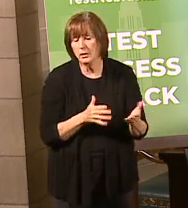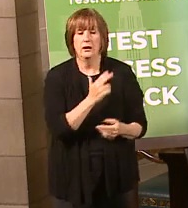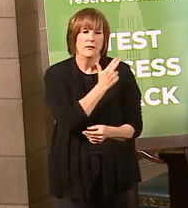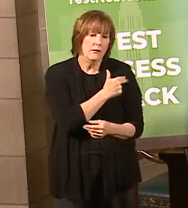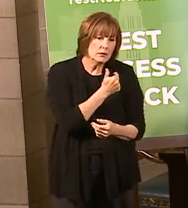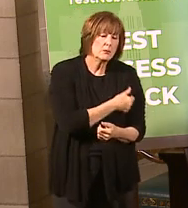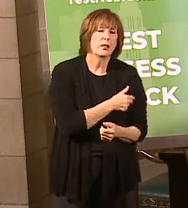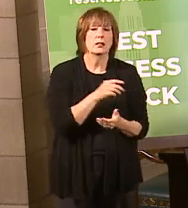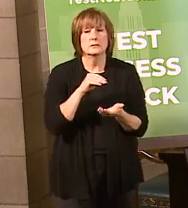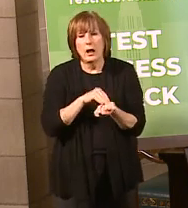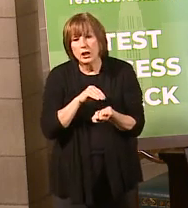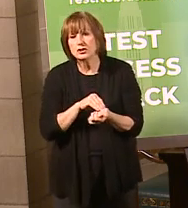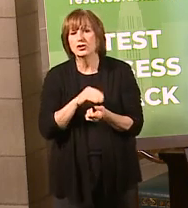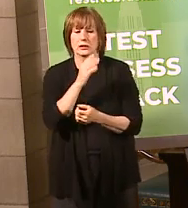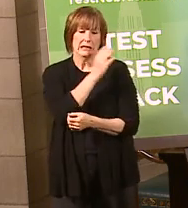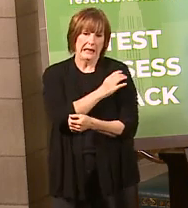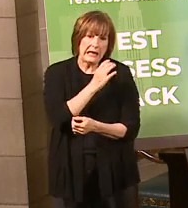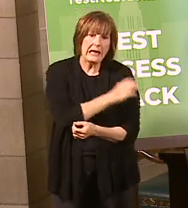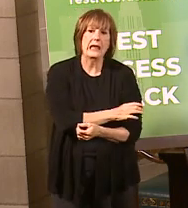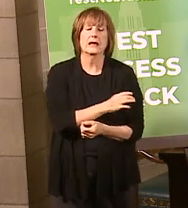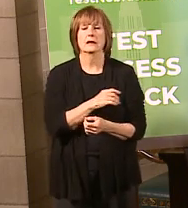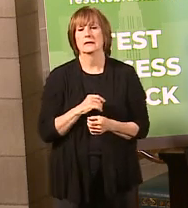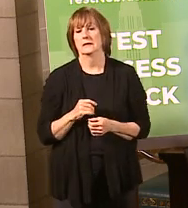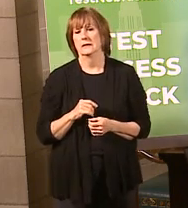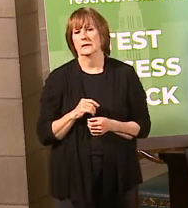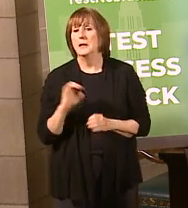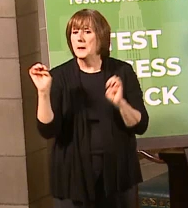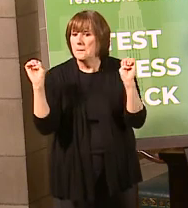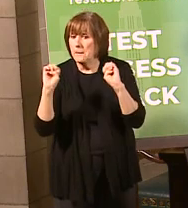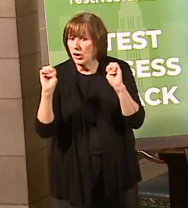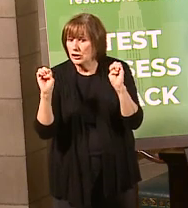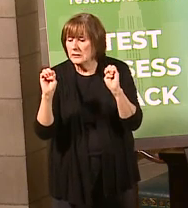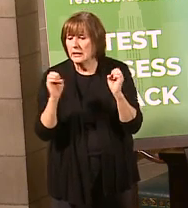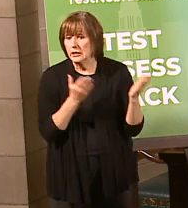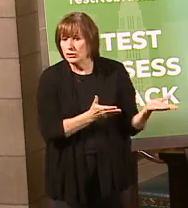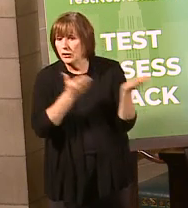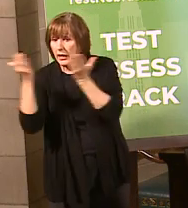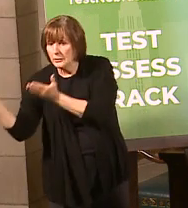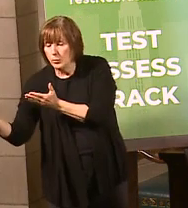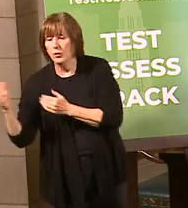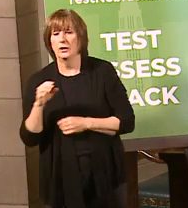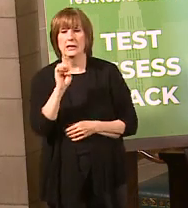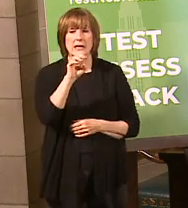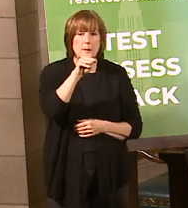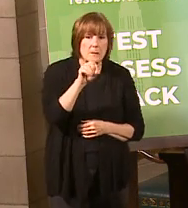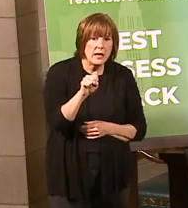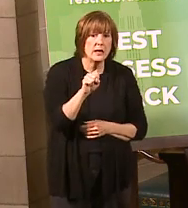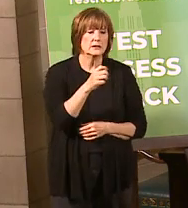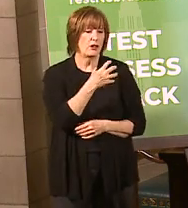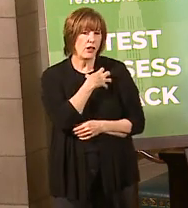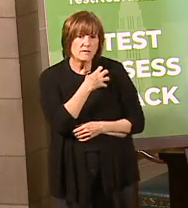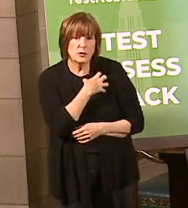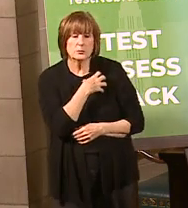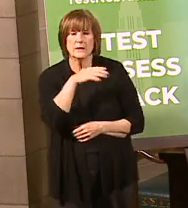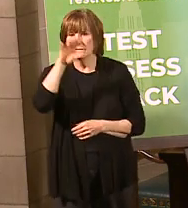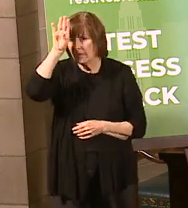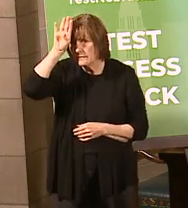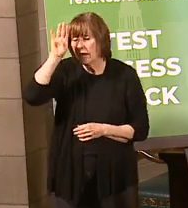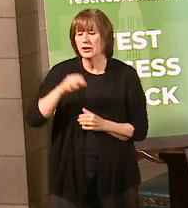hospitals, doctors, clinics. We're talking about emergency transport, EMS, law enforcement, firefighters.